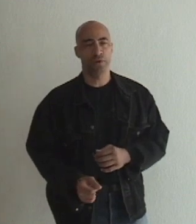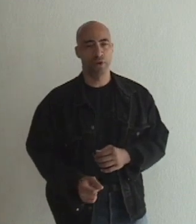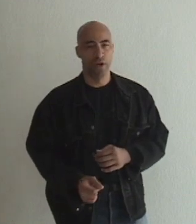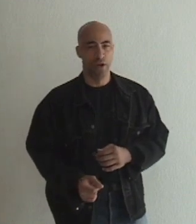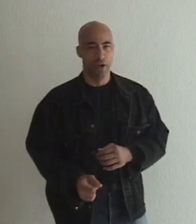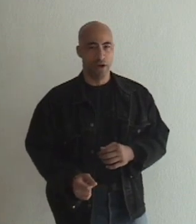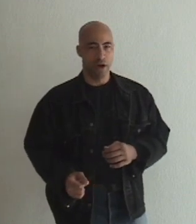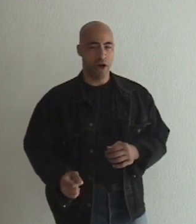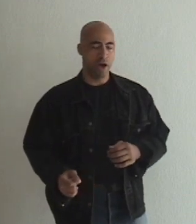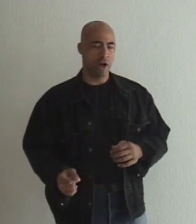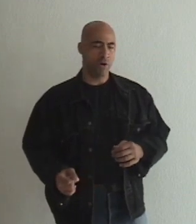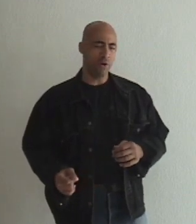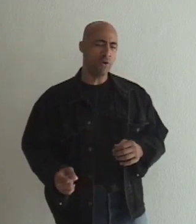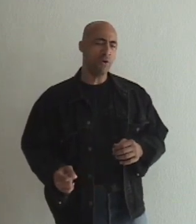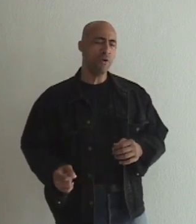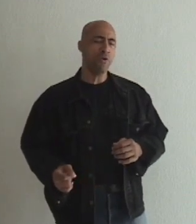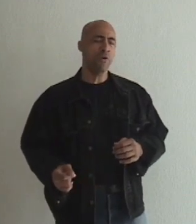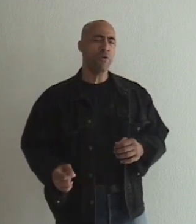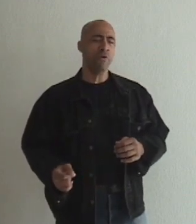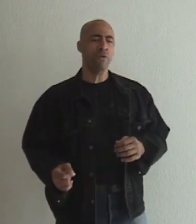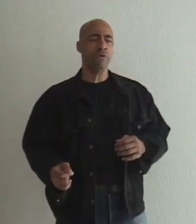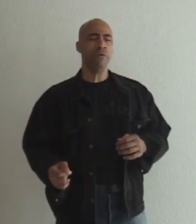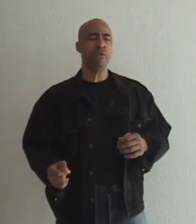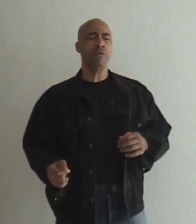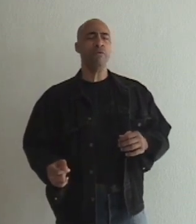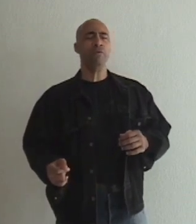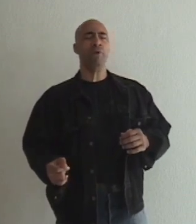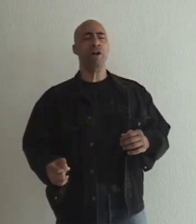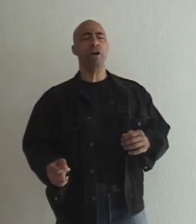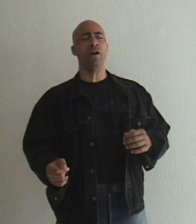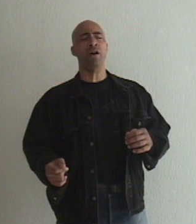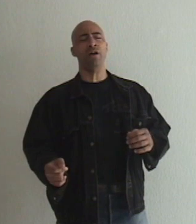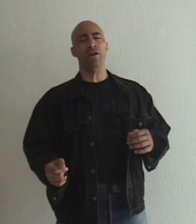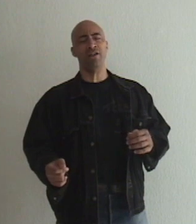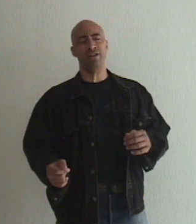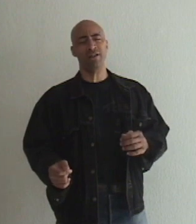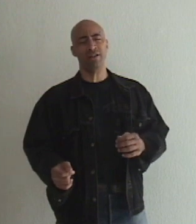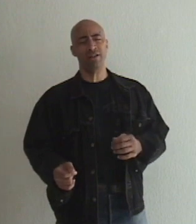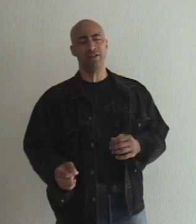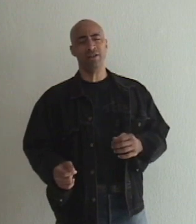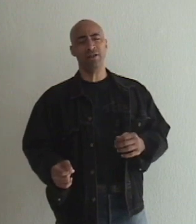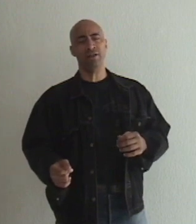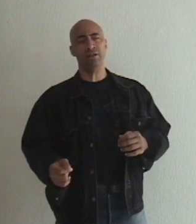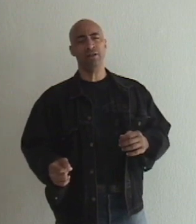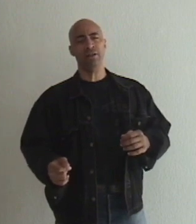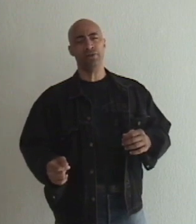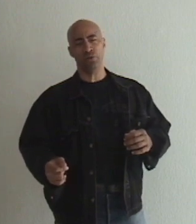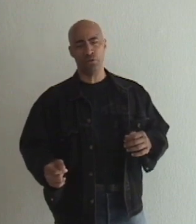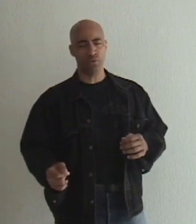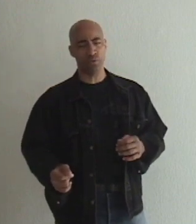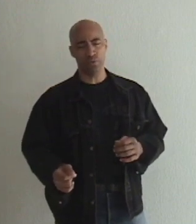Oh, I owe my soul